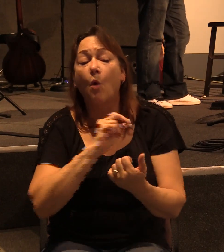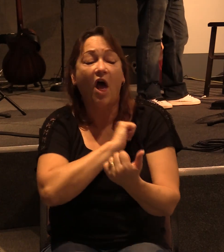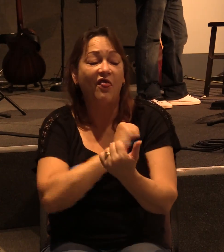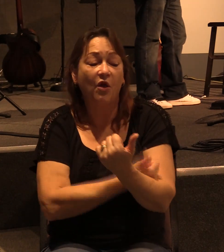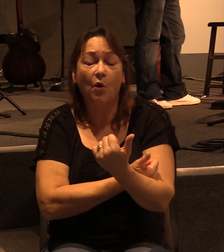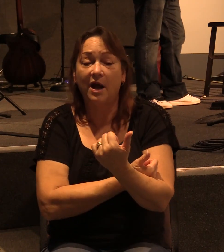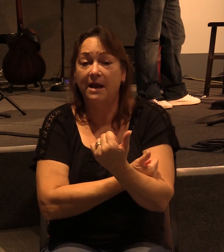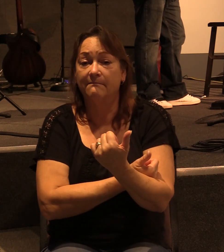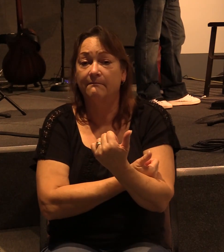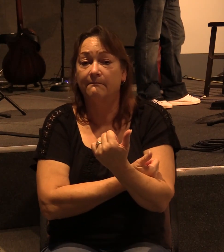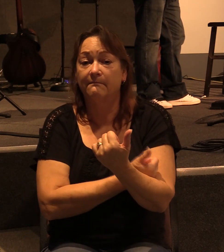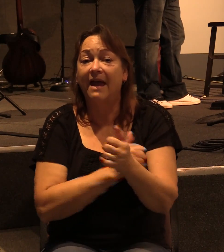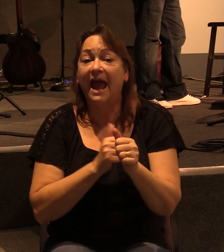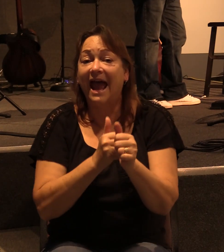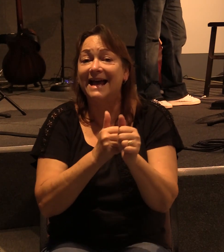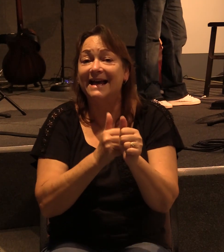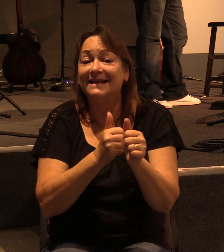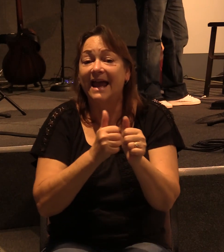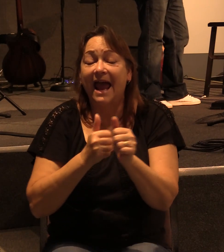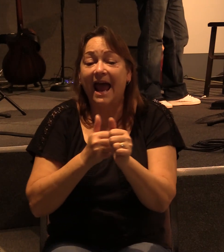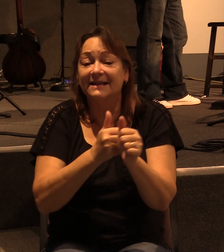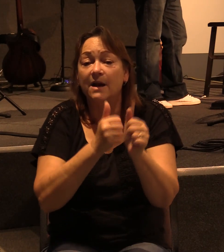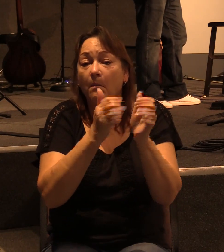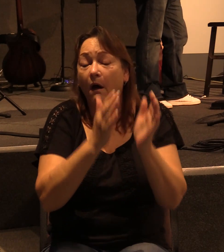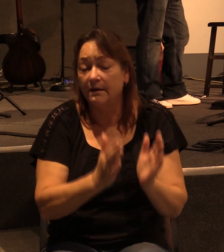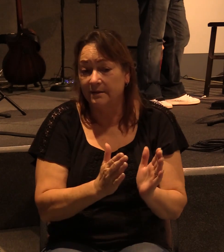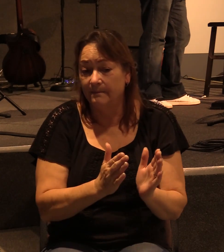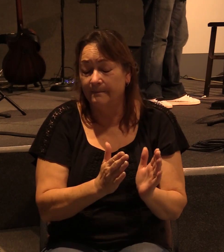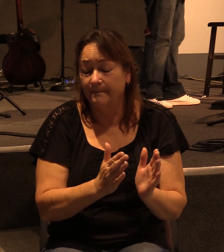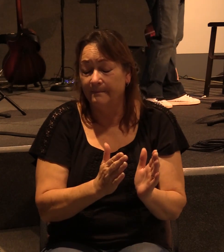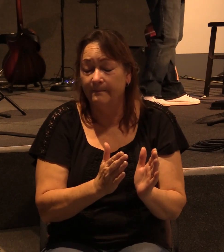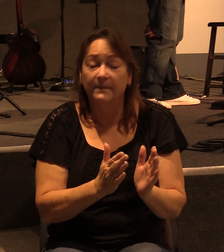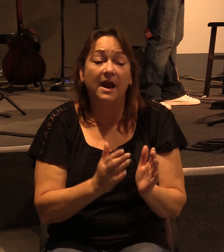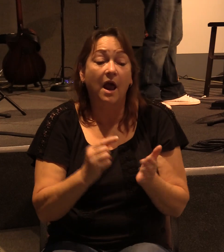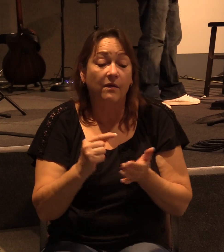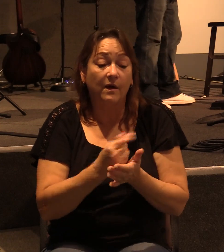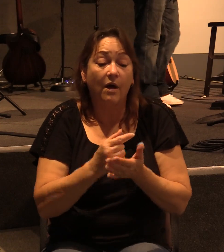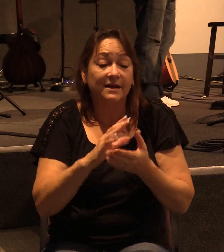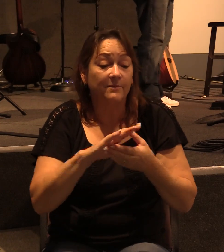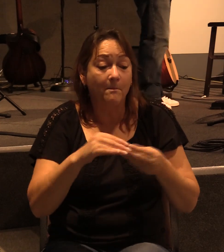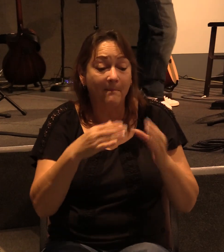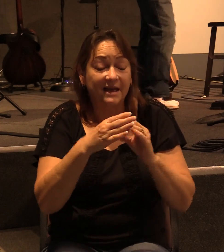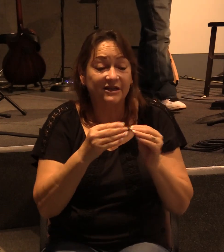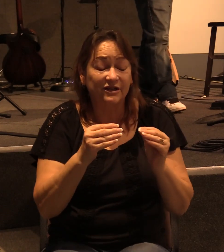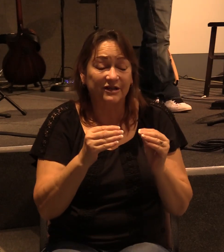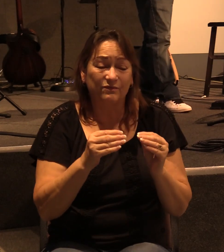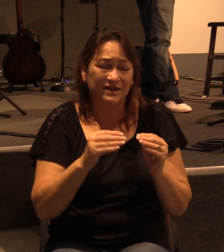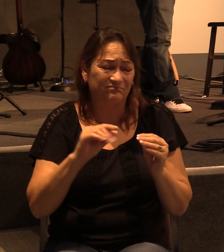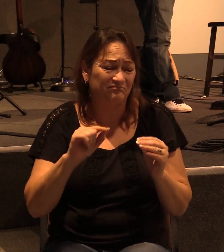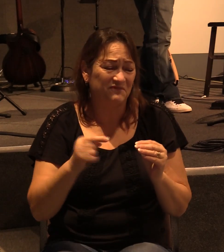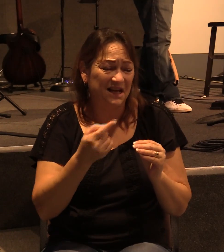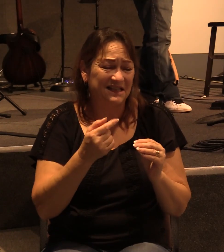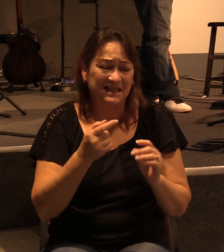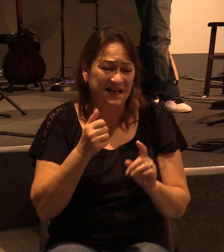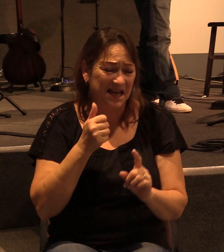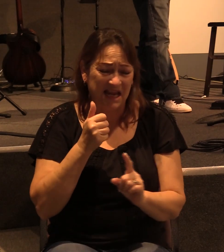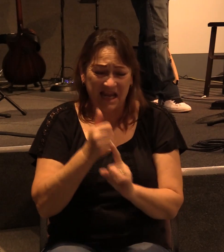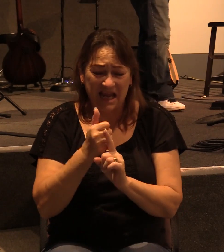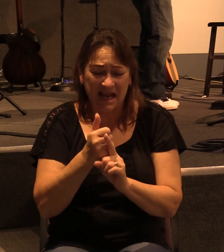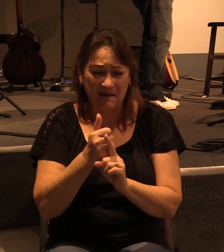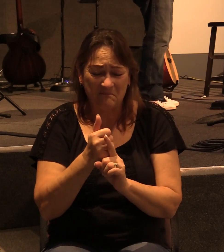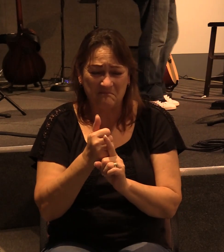apostle. They also claimed that the gospel message that Paul shared with them was nothing more than really him just